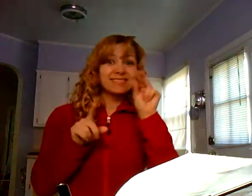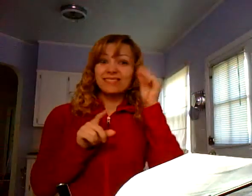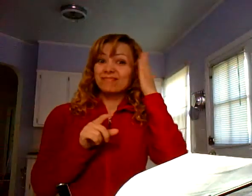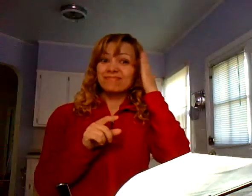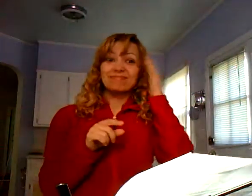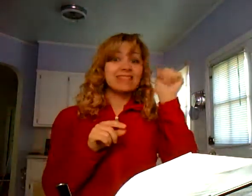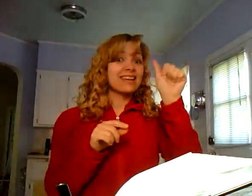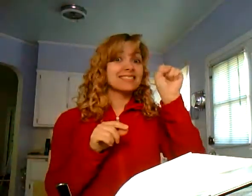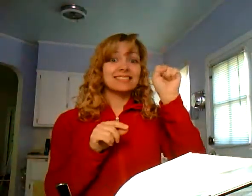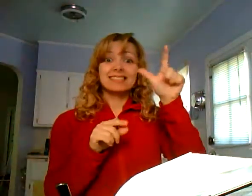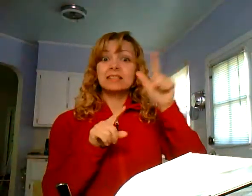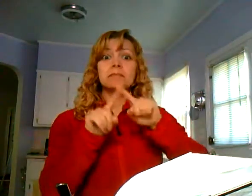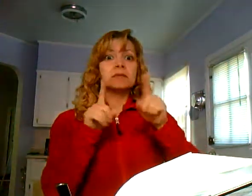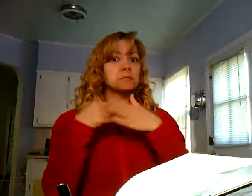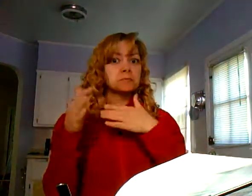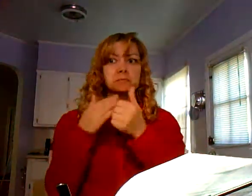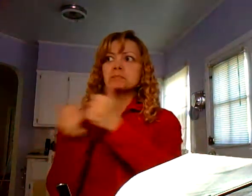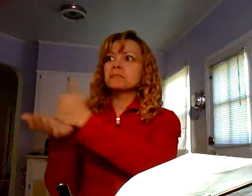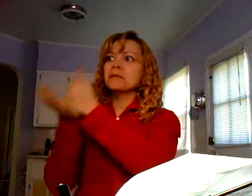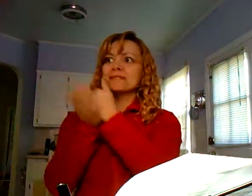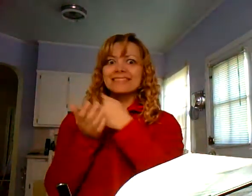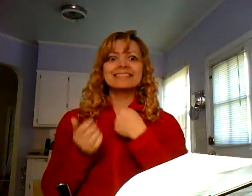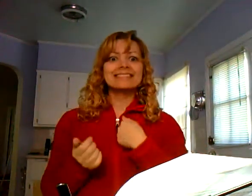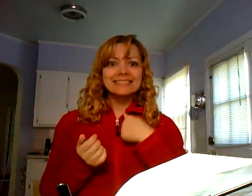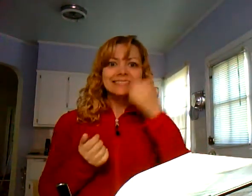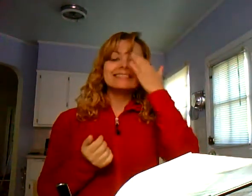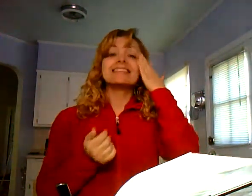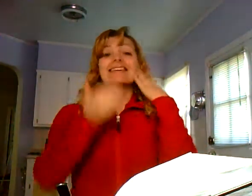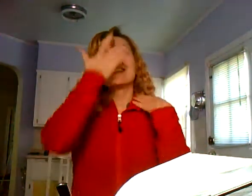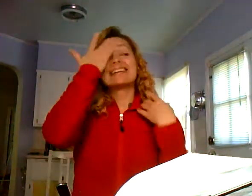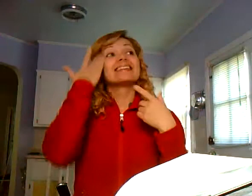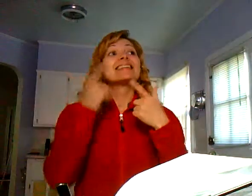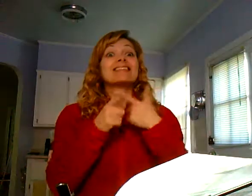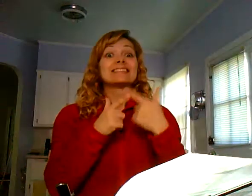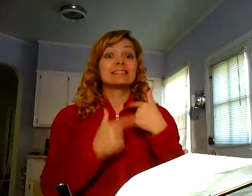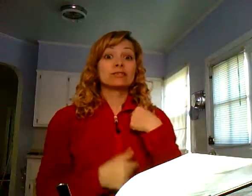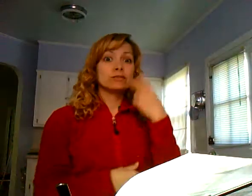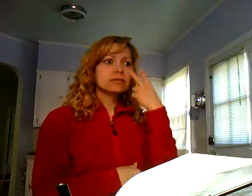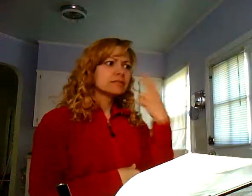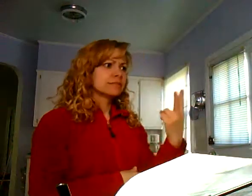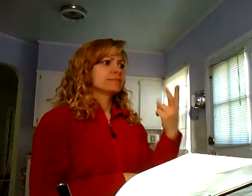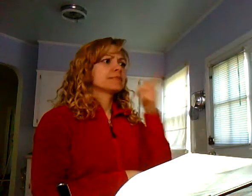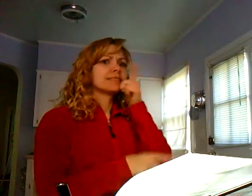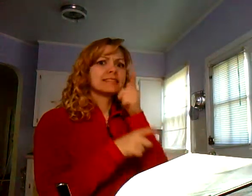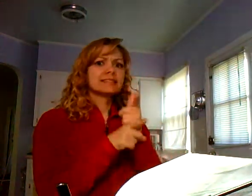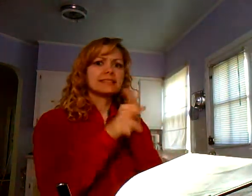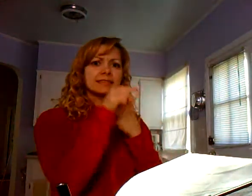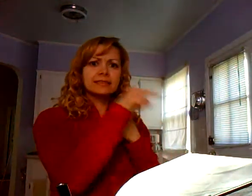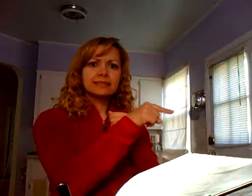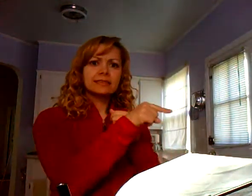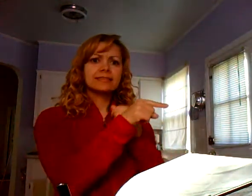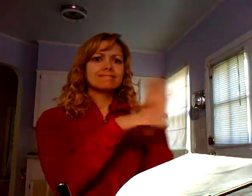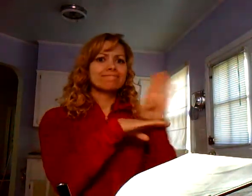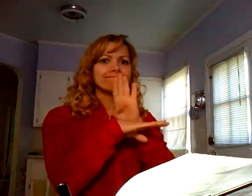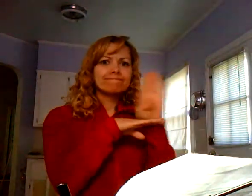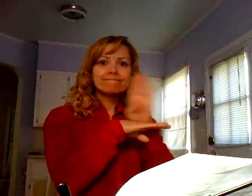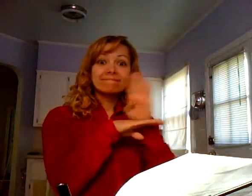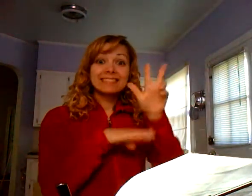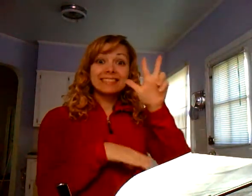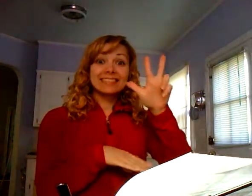church services. She really didn't know sign language, but she was eager to learn. So, was looking at her sister. She